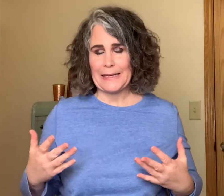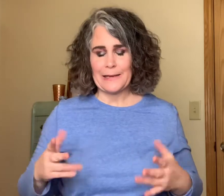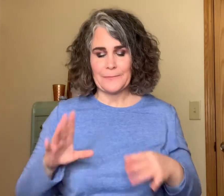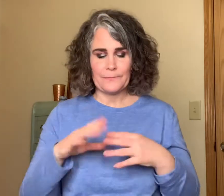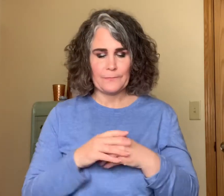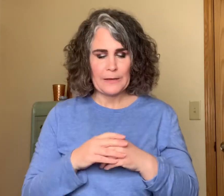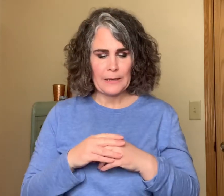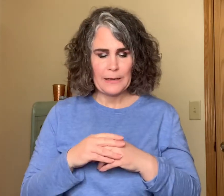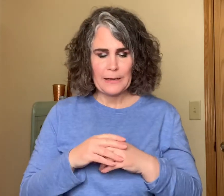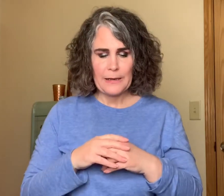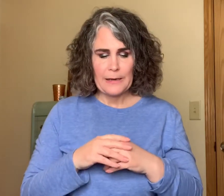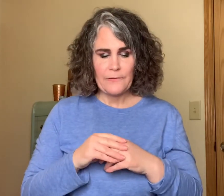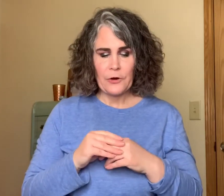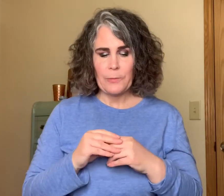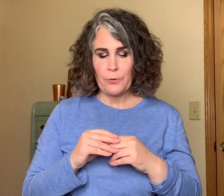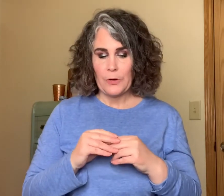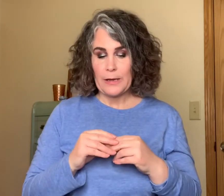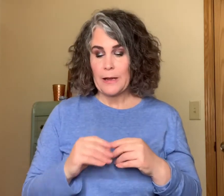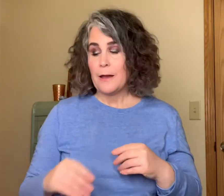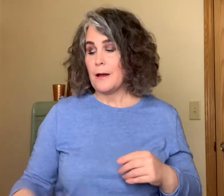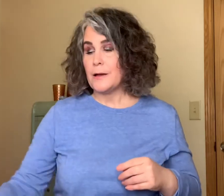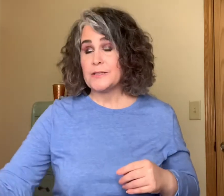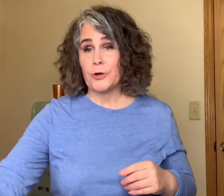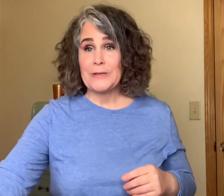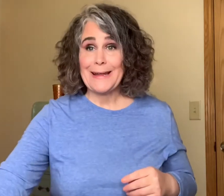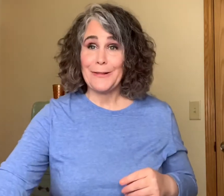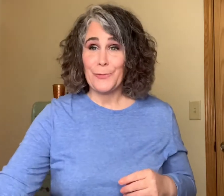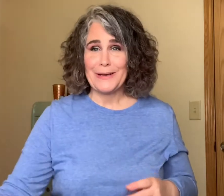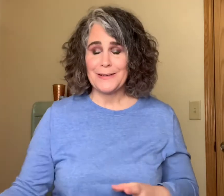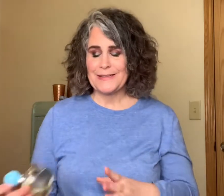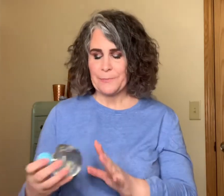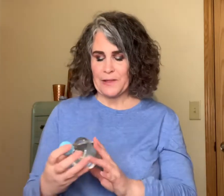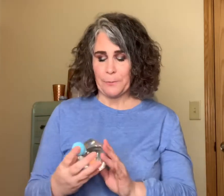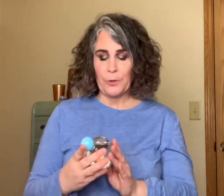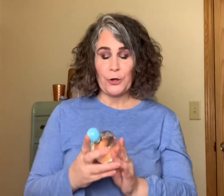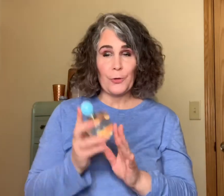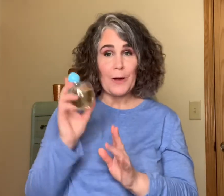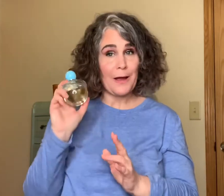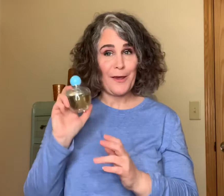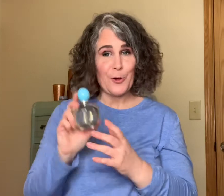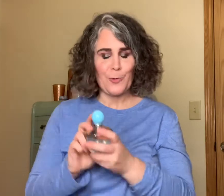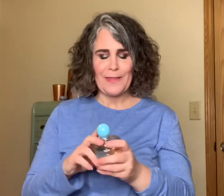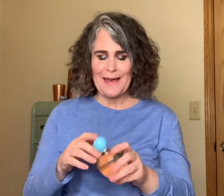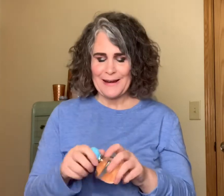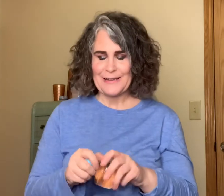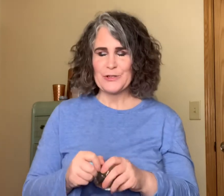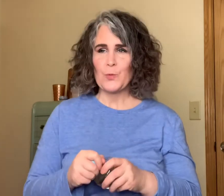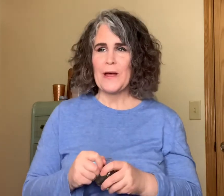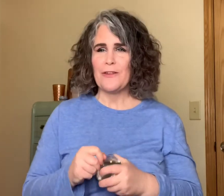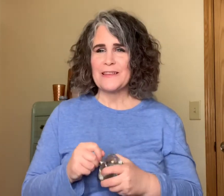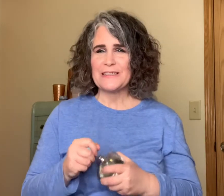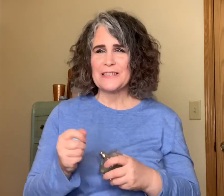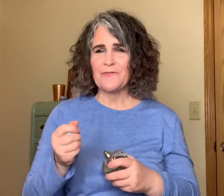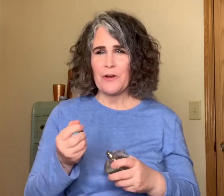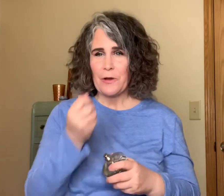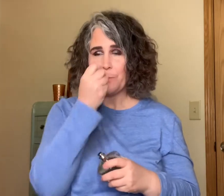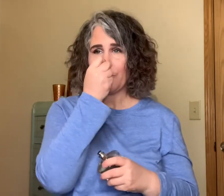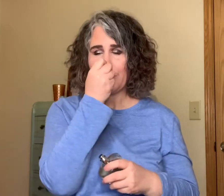clean very pretty Oscar de la Renta something blue I own that as well this is very pretty